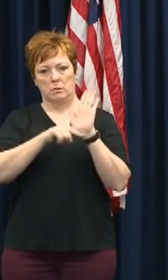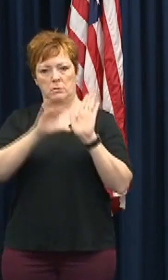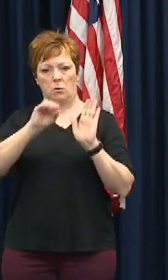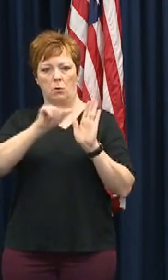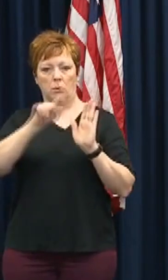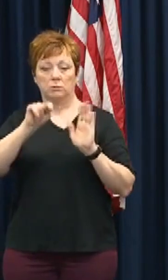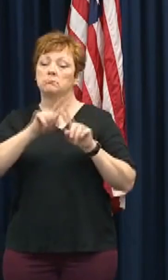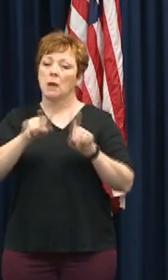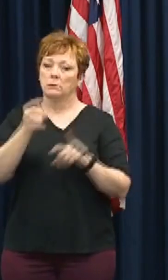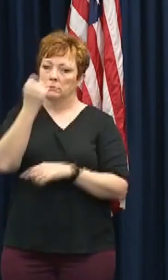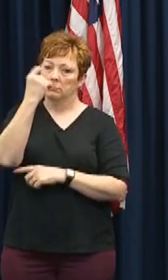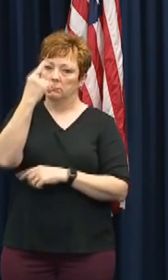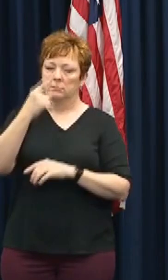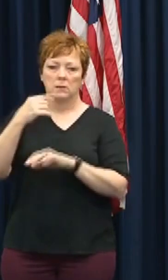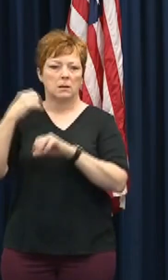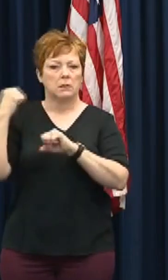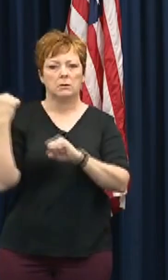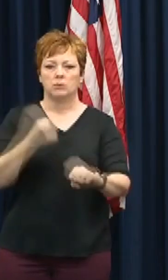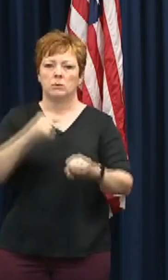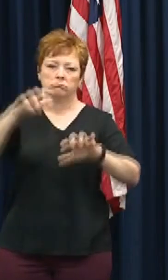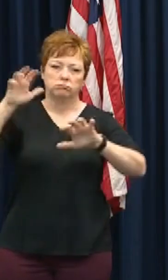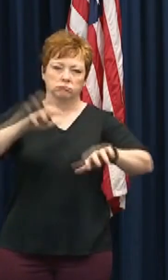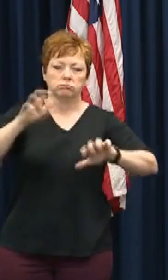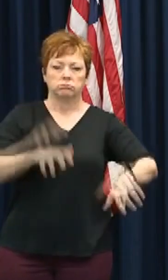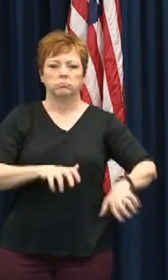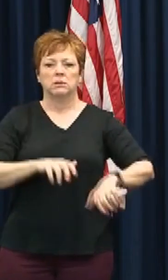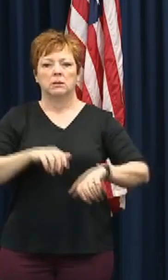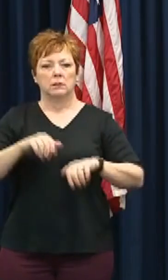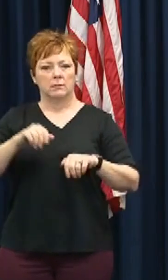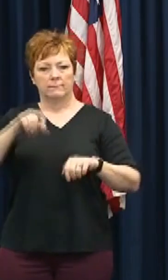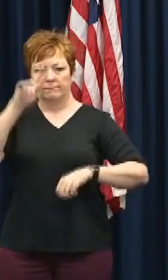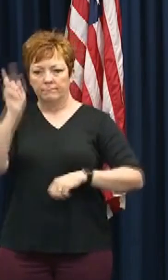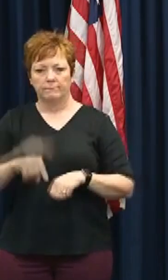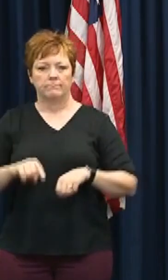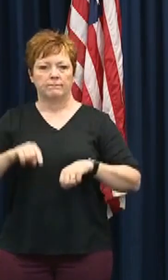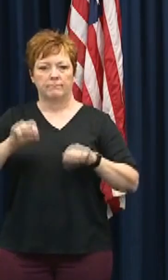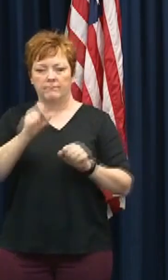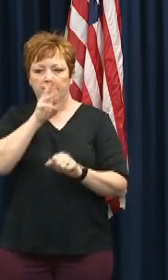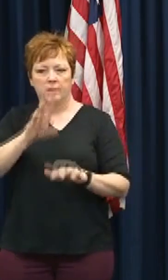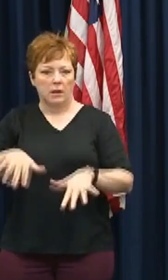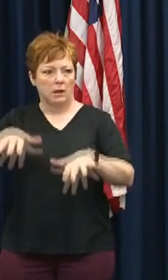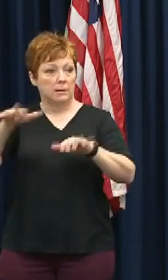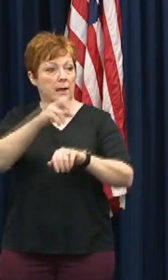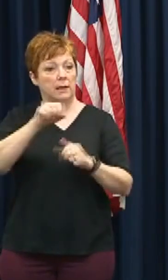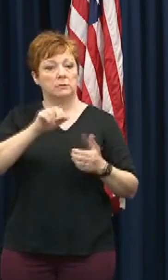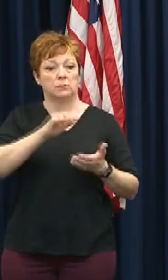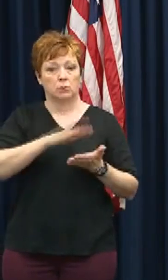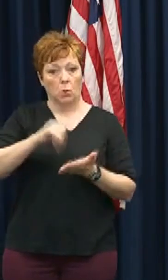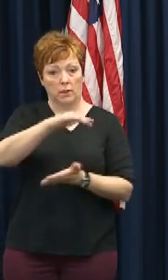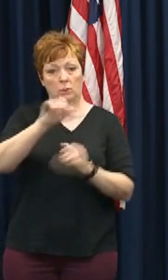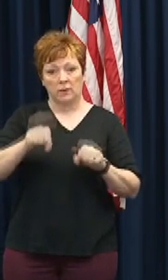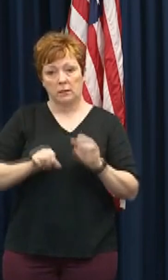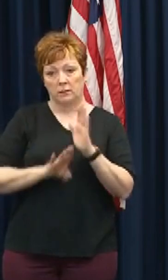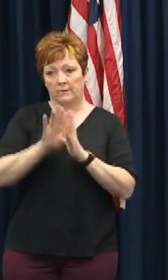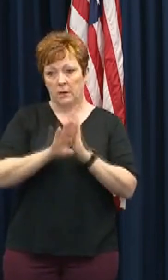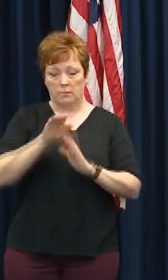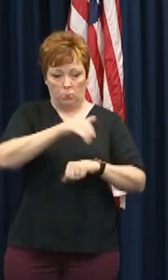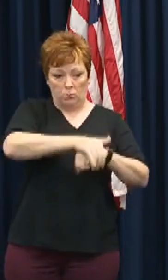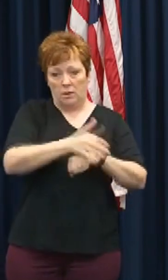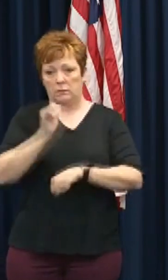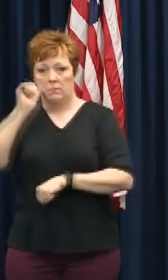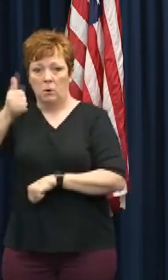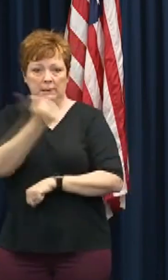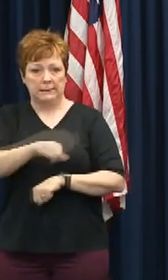rains, flash flooding, and even tornadoes can develop at any point tonight or tomorrow.